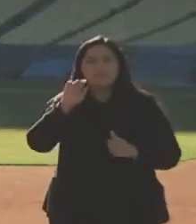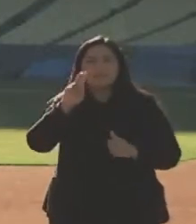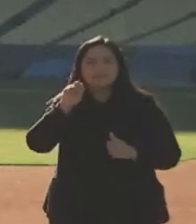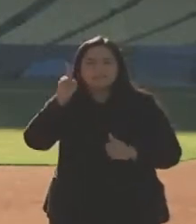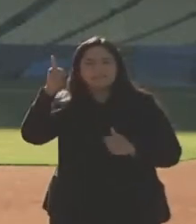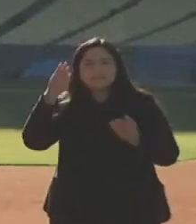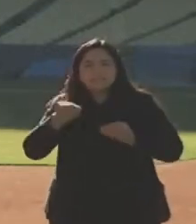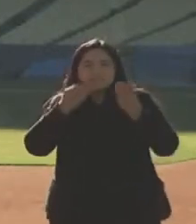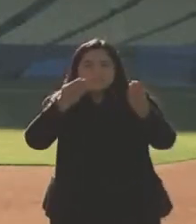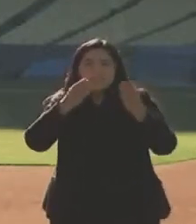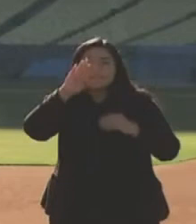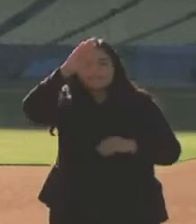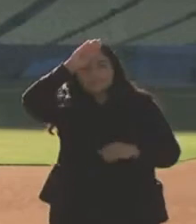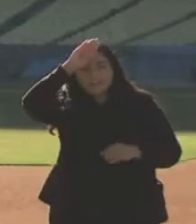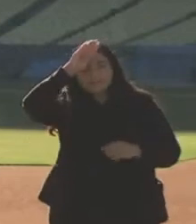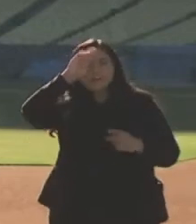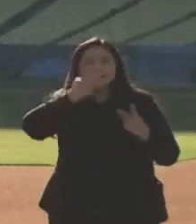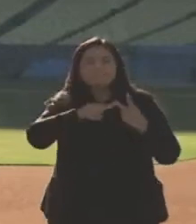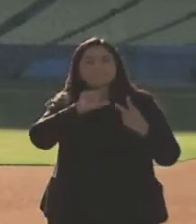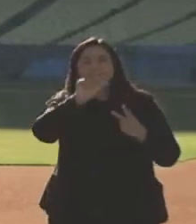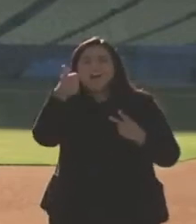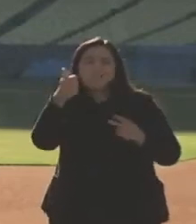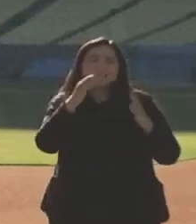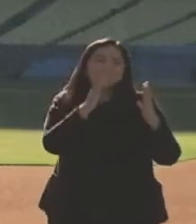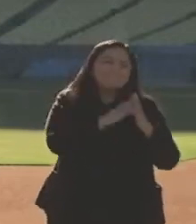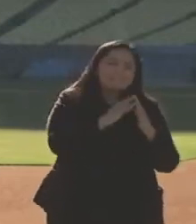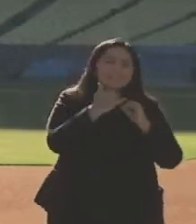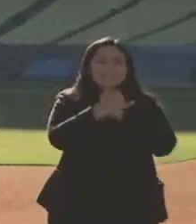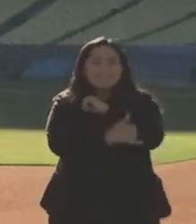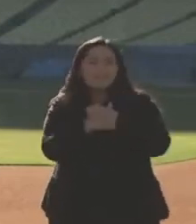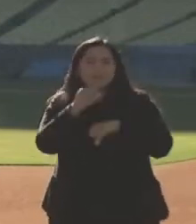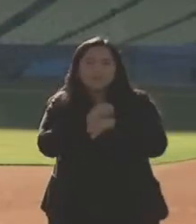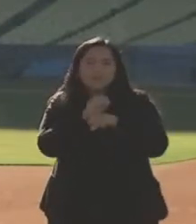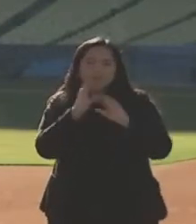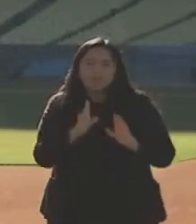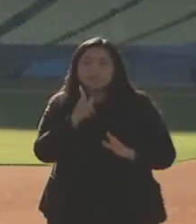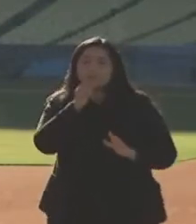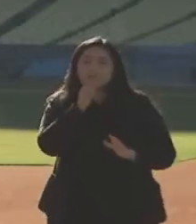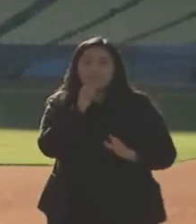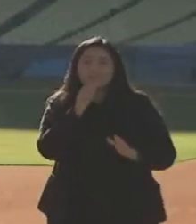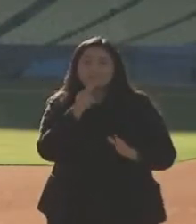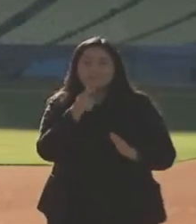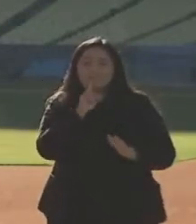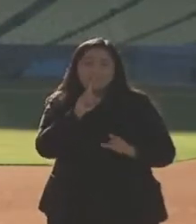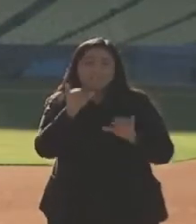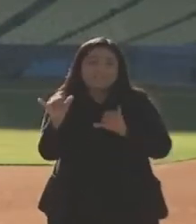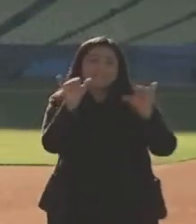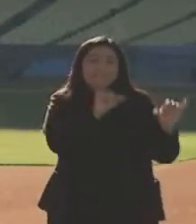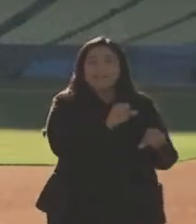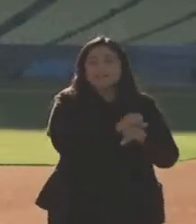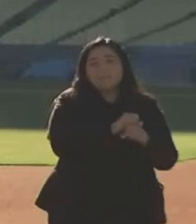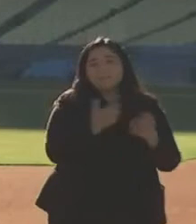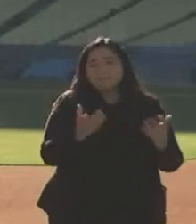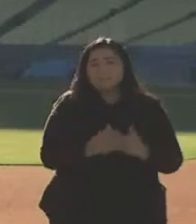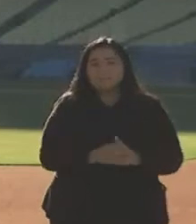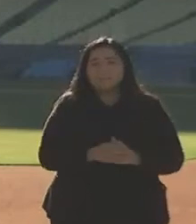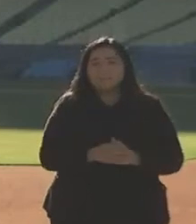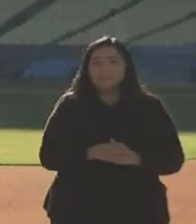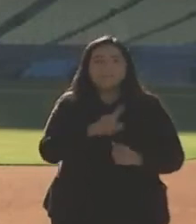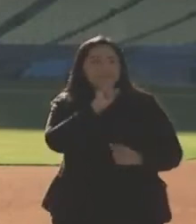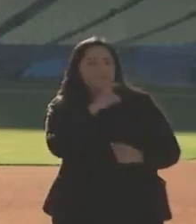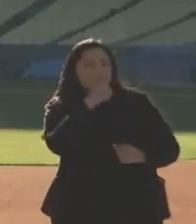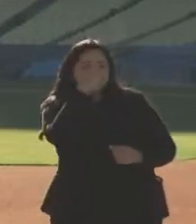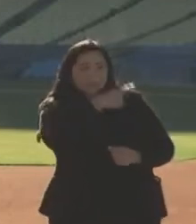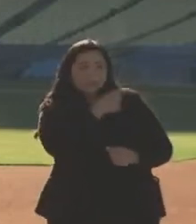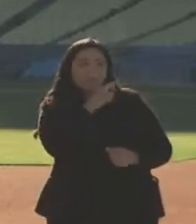firefighters and other city and county workers that are essentially doing the same thing. And this is for you or a public health